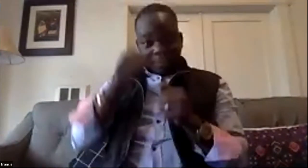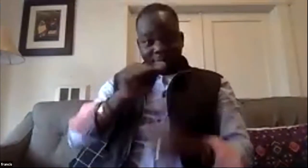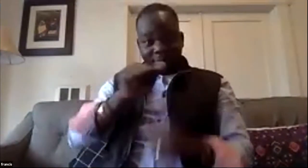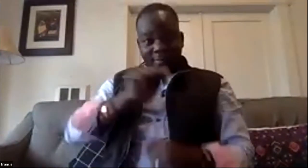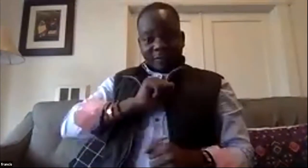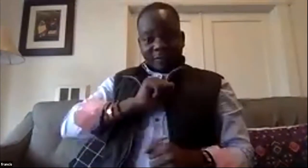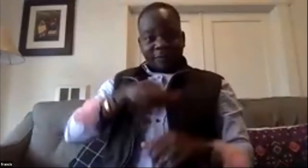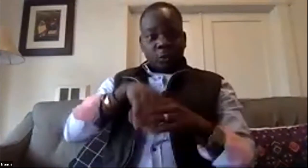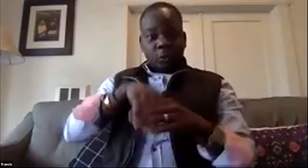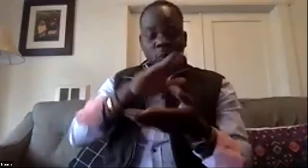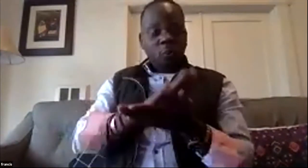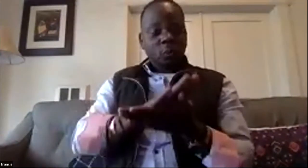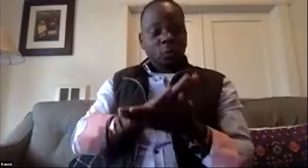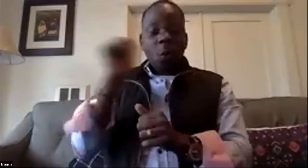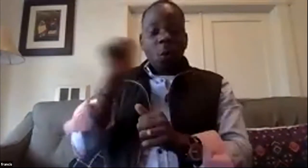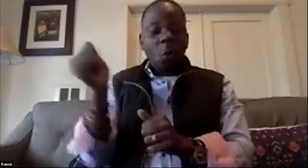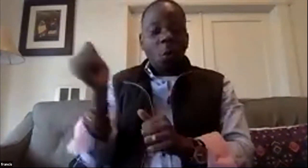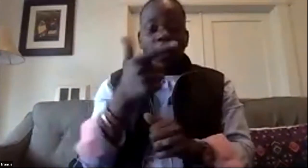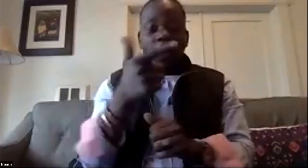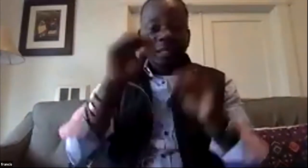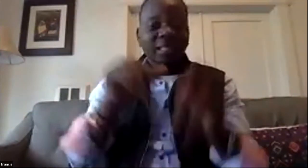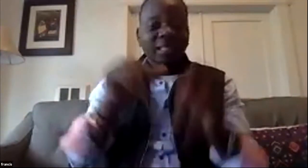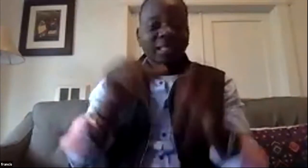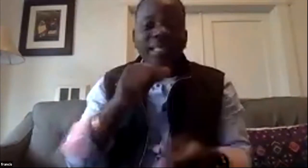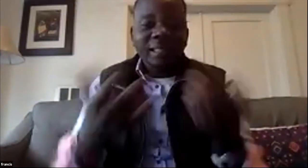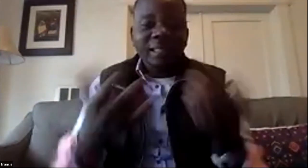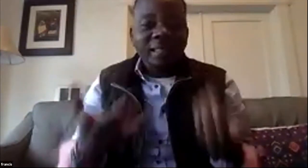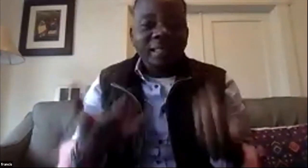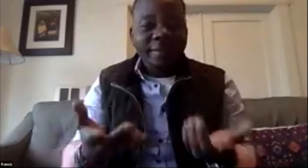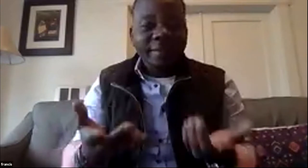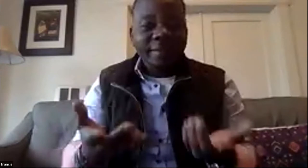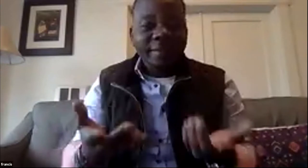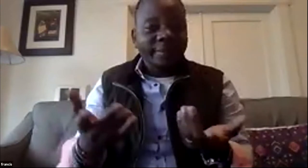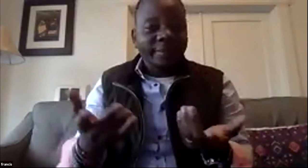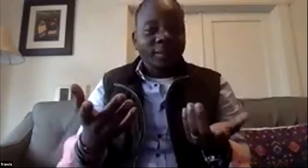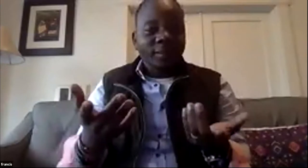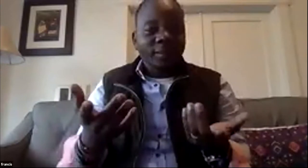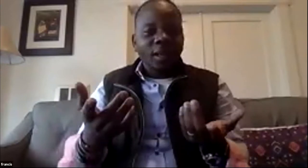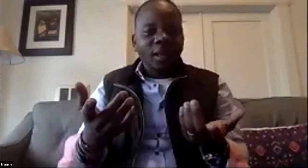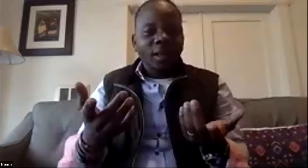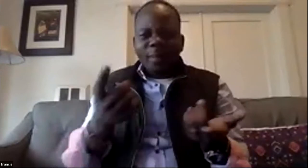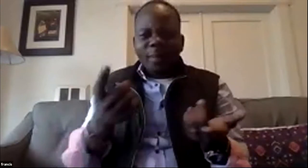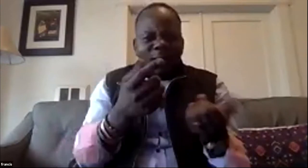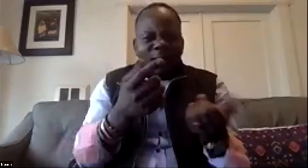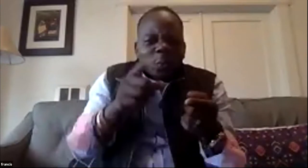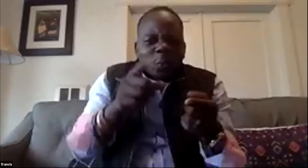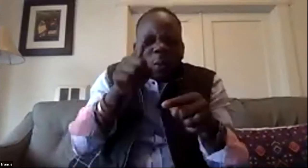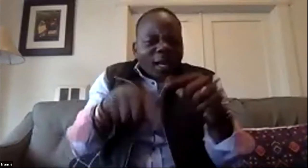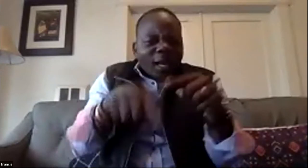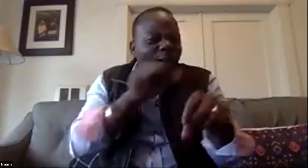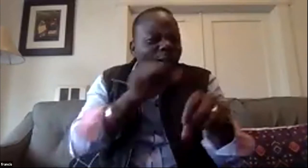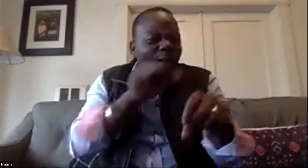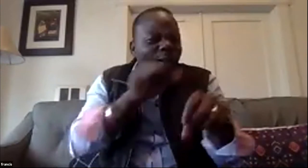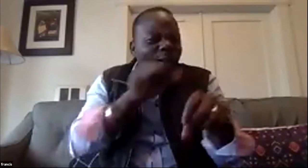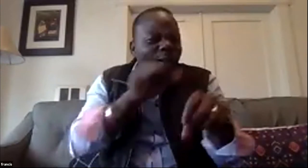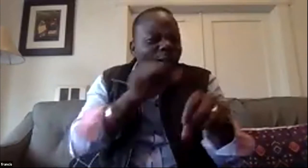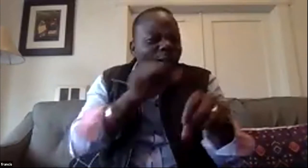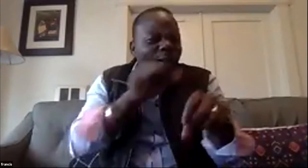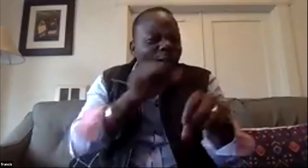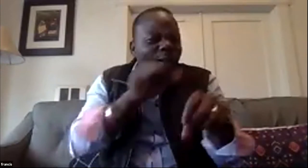how to improve the deaf education system because um in zambia not all the teachers